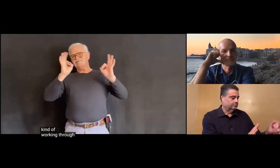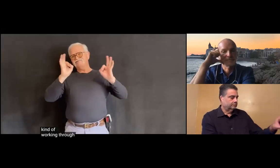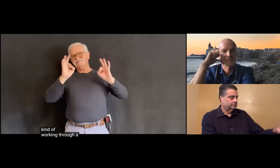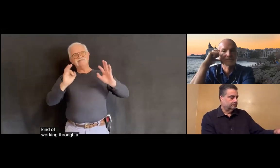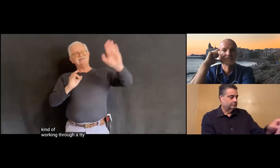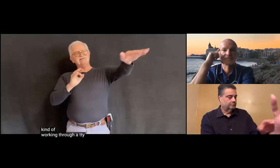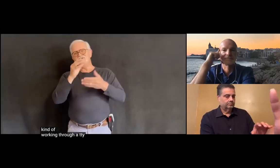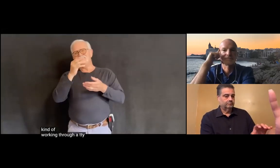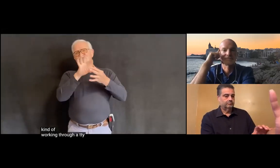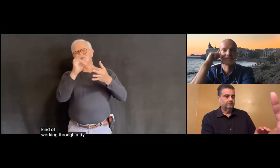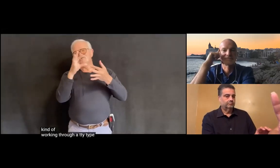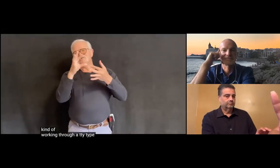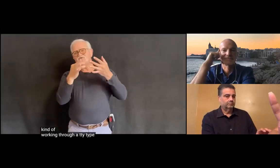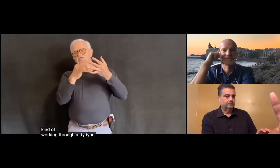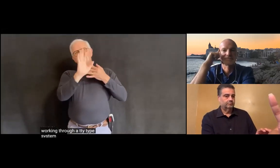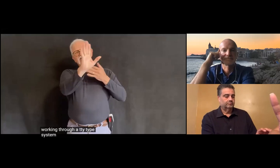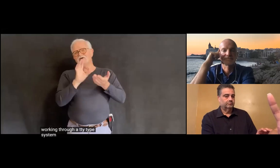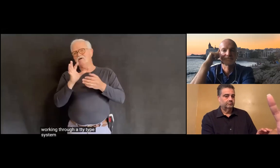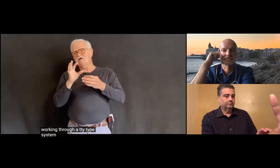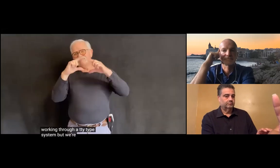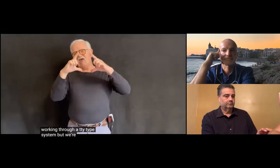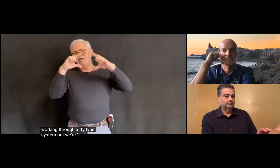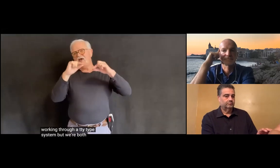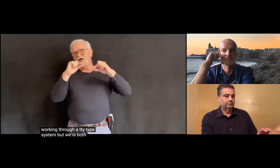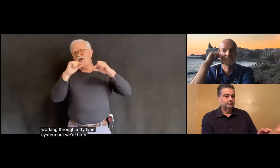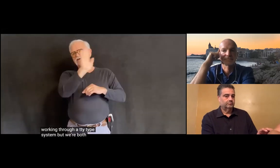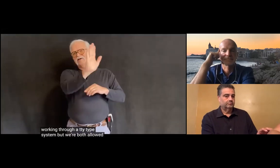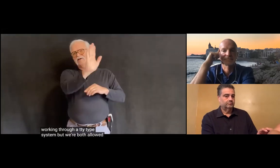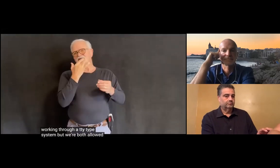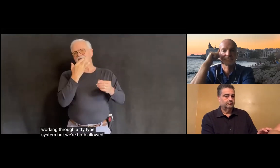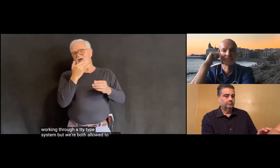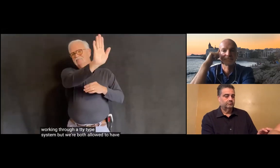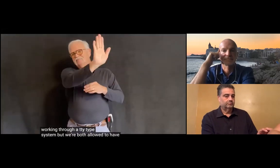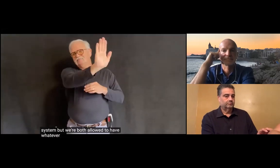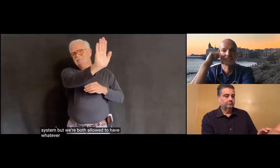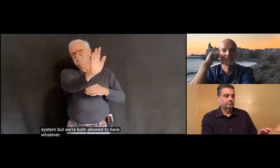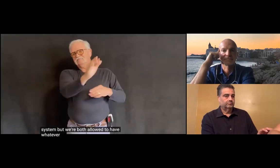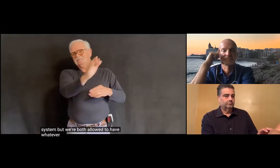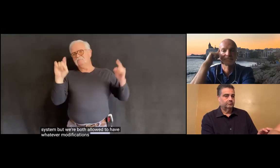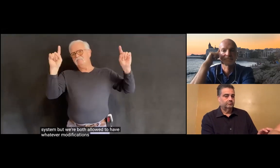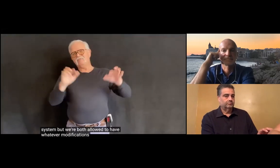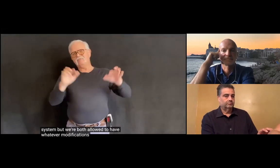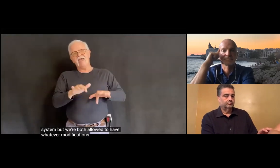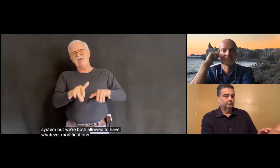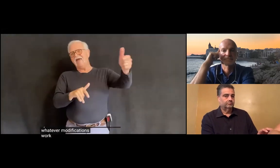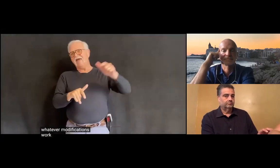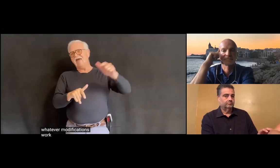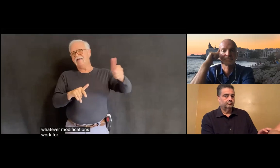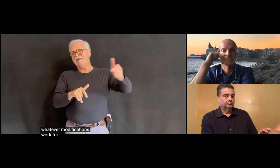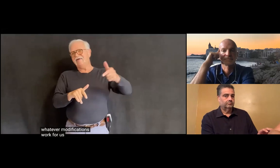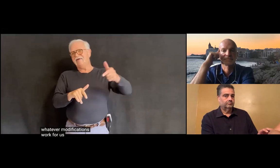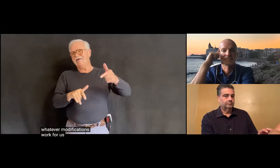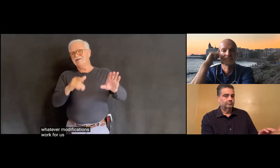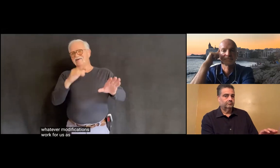a TTY-type system, but we're both allowed to have work extra modifications to work for